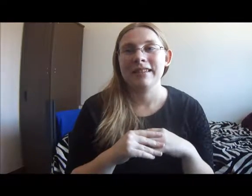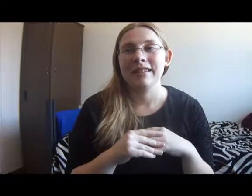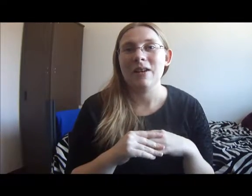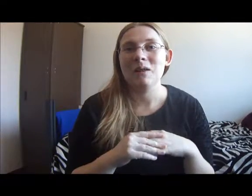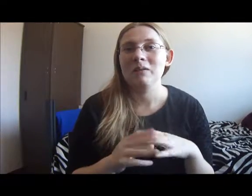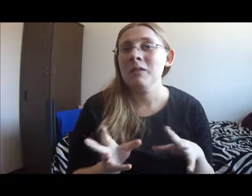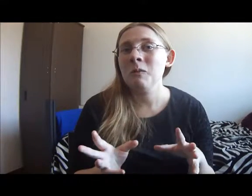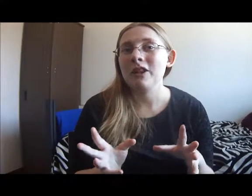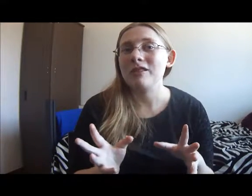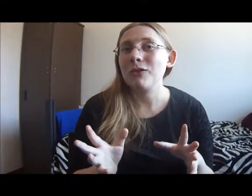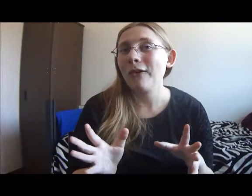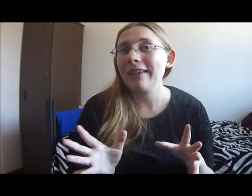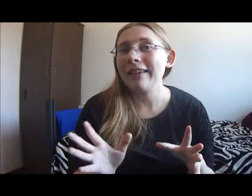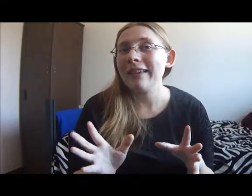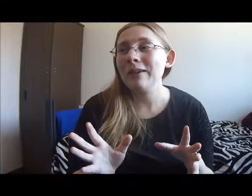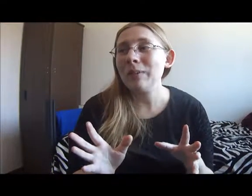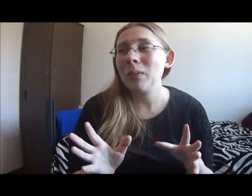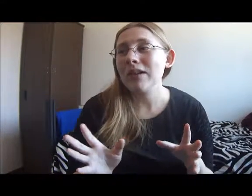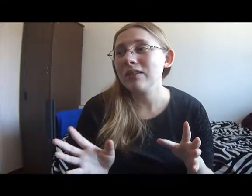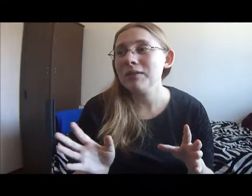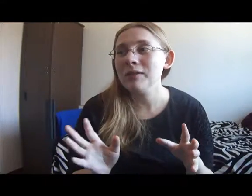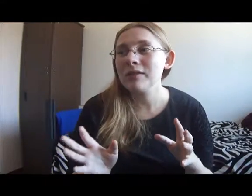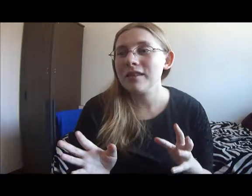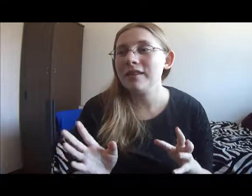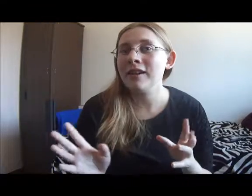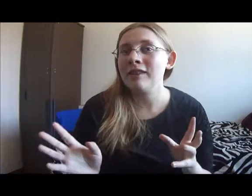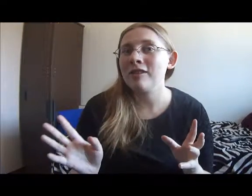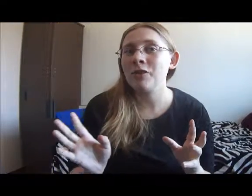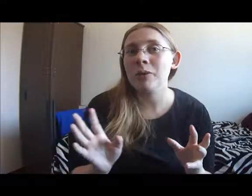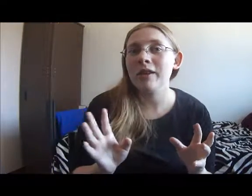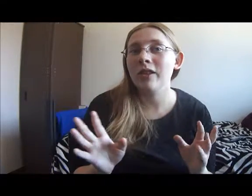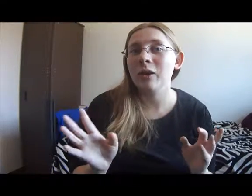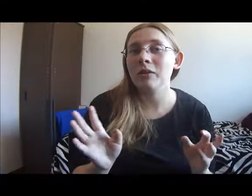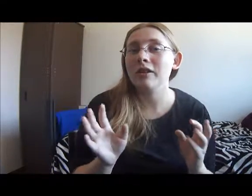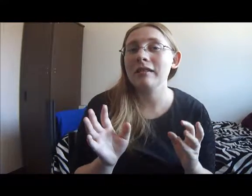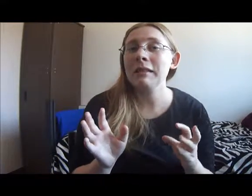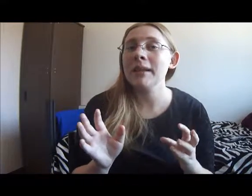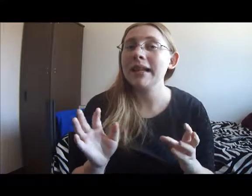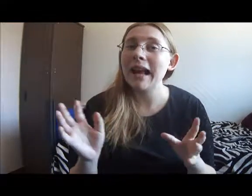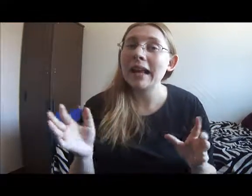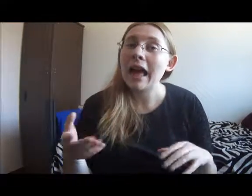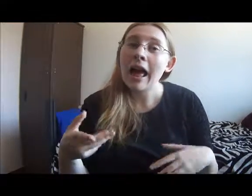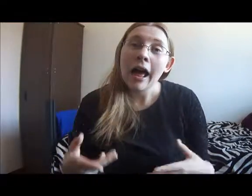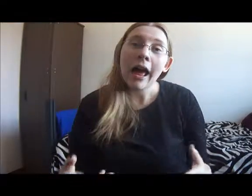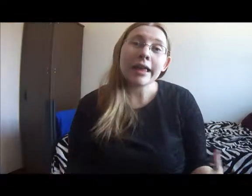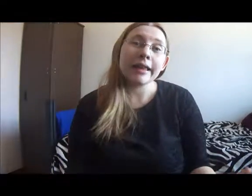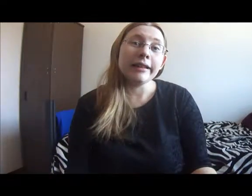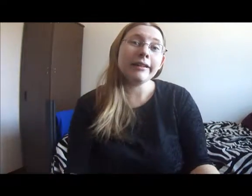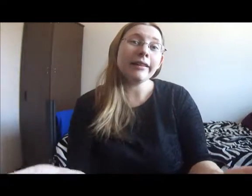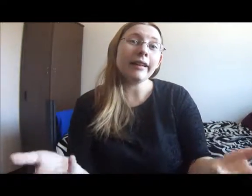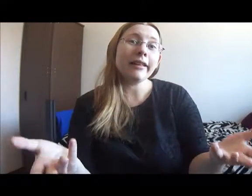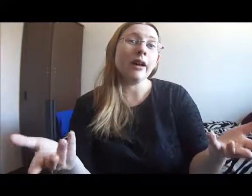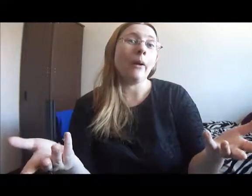Oh you want a story that you can point to so that you're not just going along with a crazy maniac? Here you go.